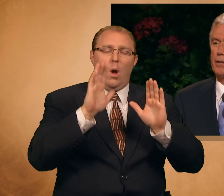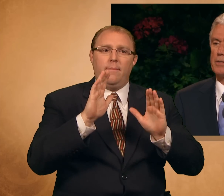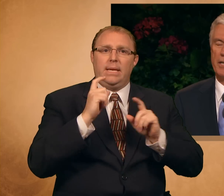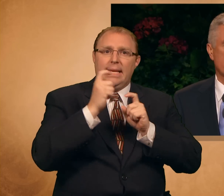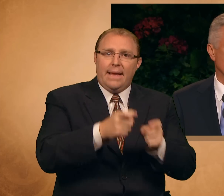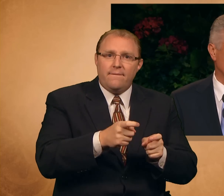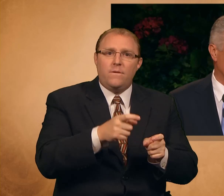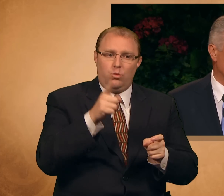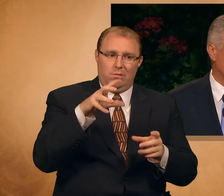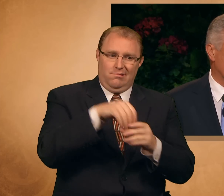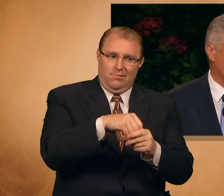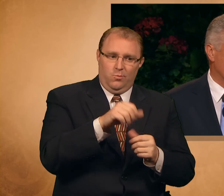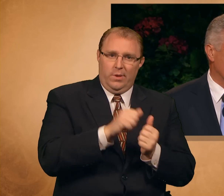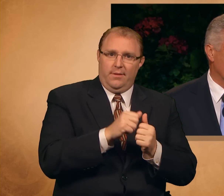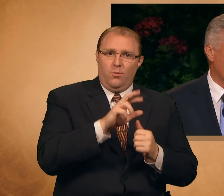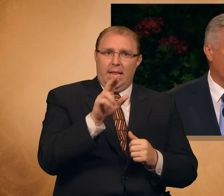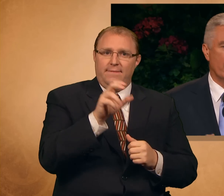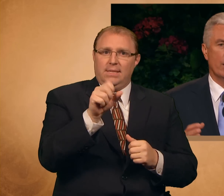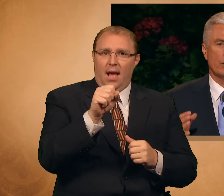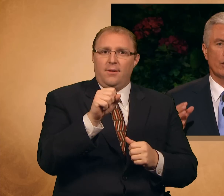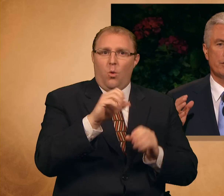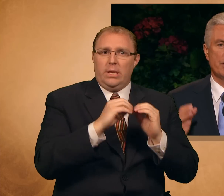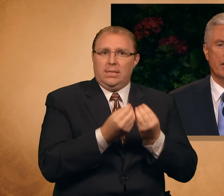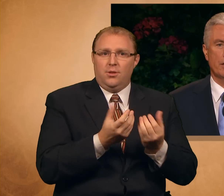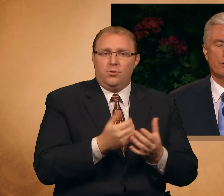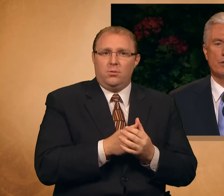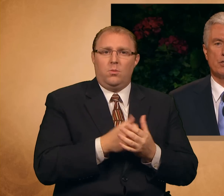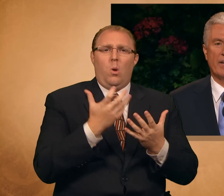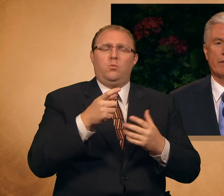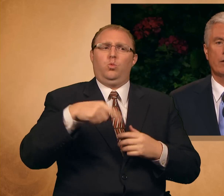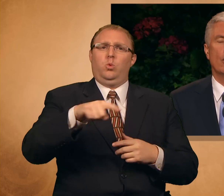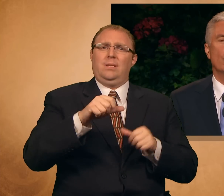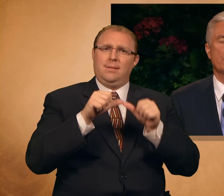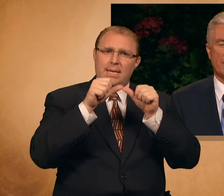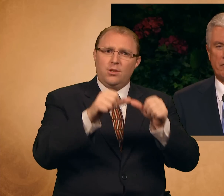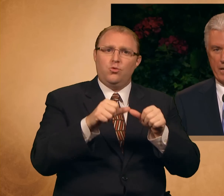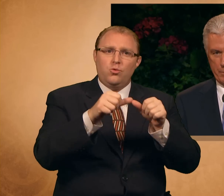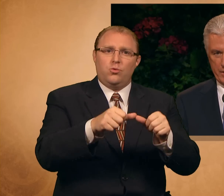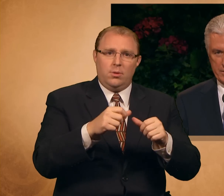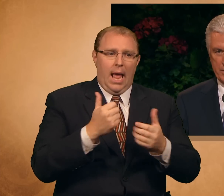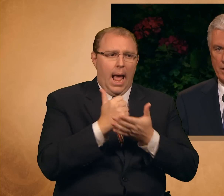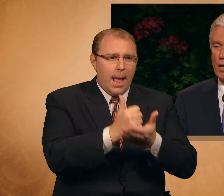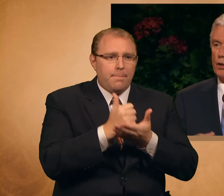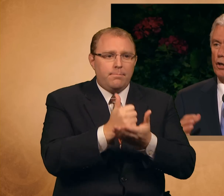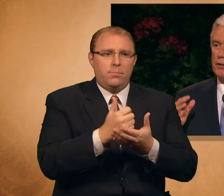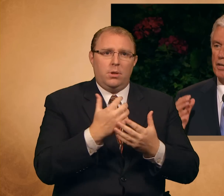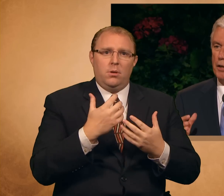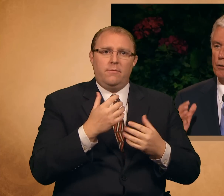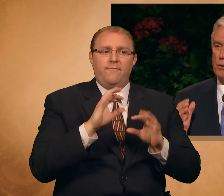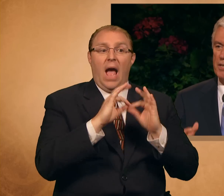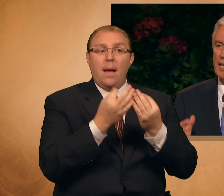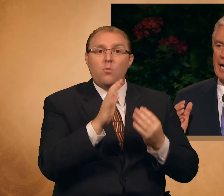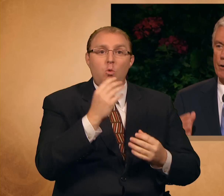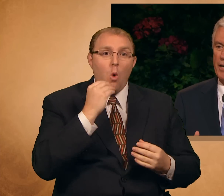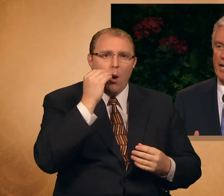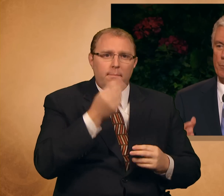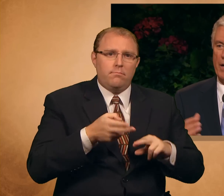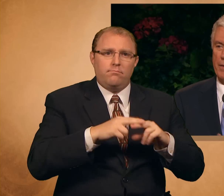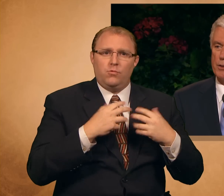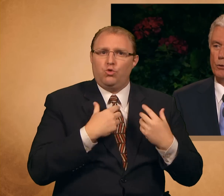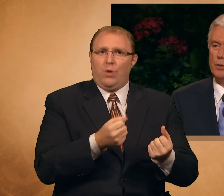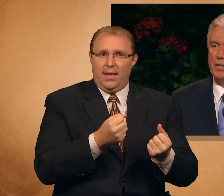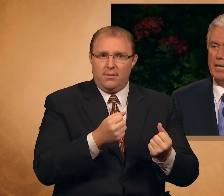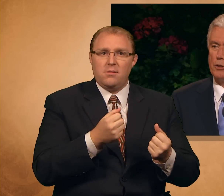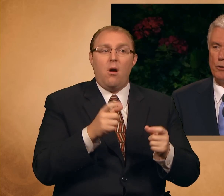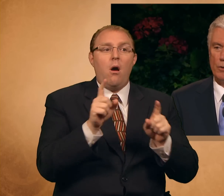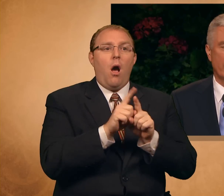organization of Relief Society. Continue to strengthen homes and families. Continue to seek out and help